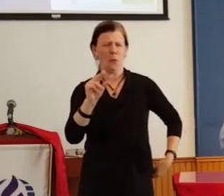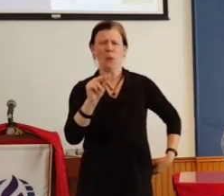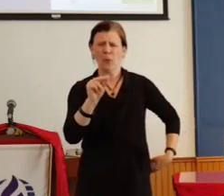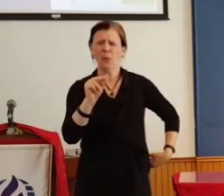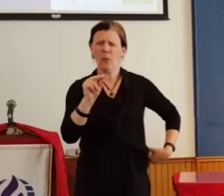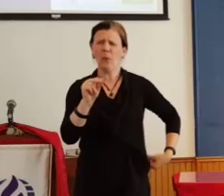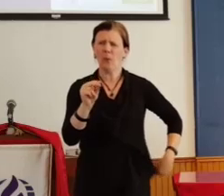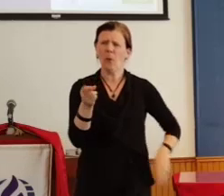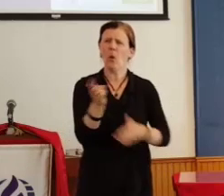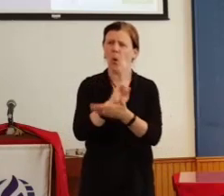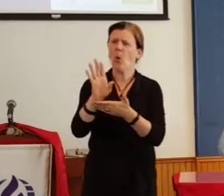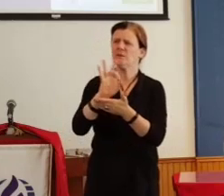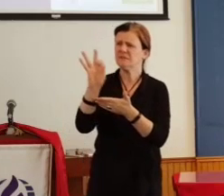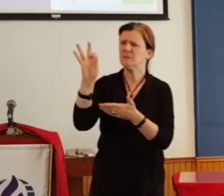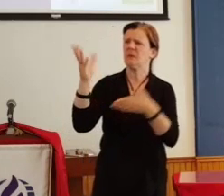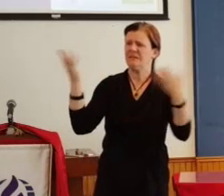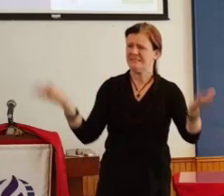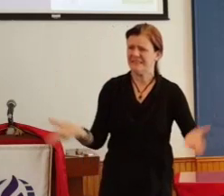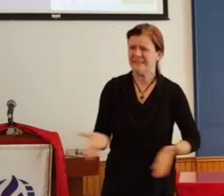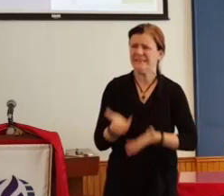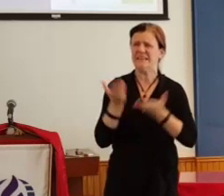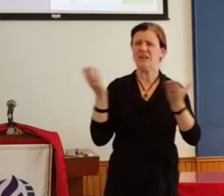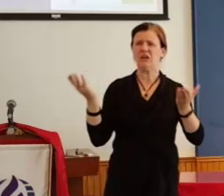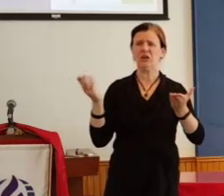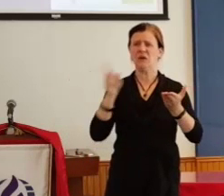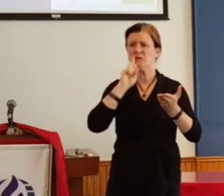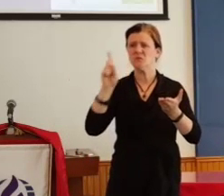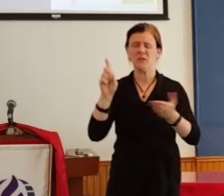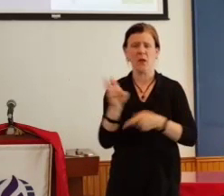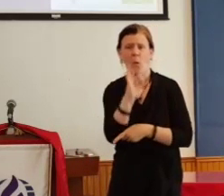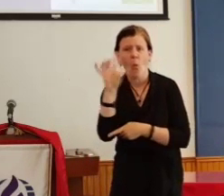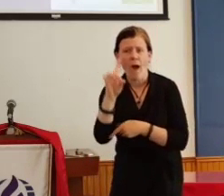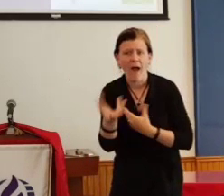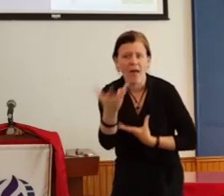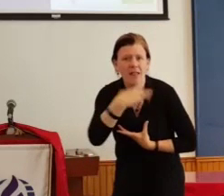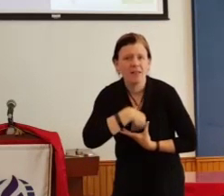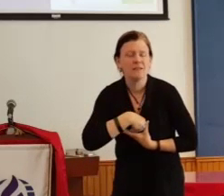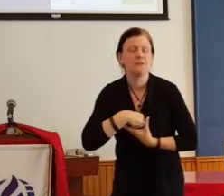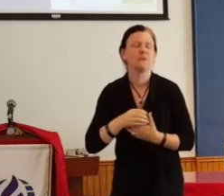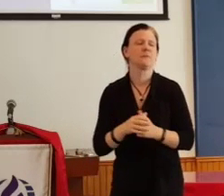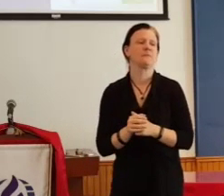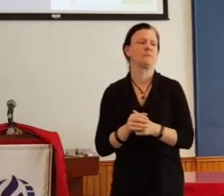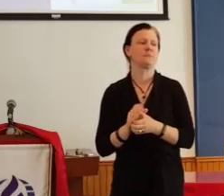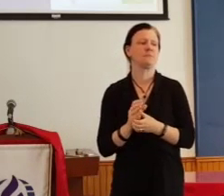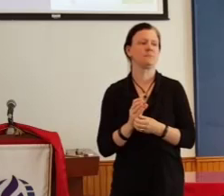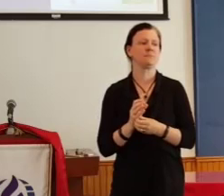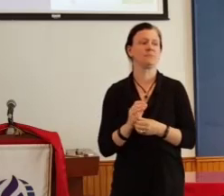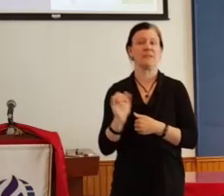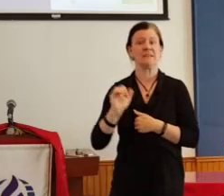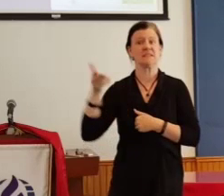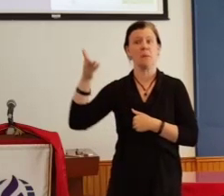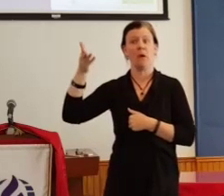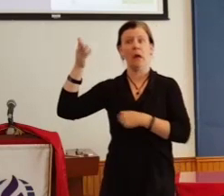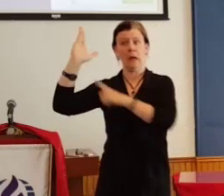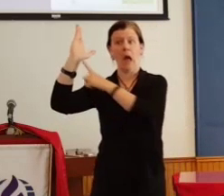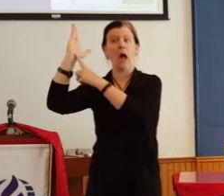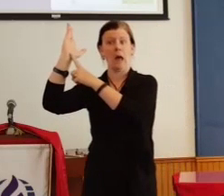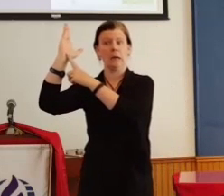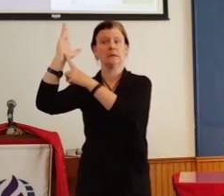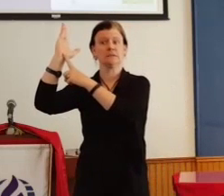moment and doing something wild in us. And like God through the Spirit, and